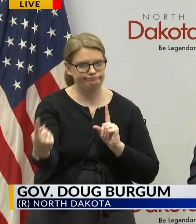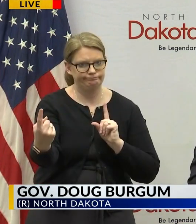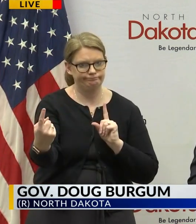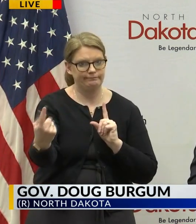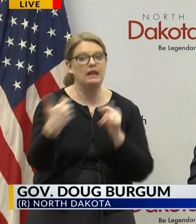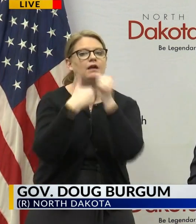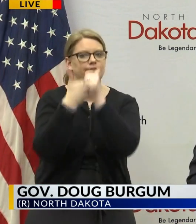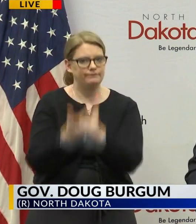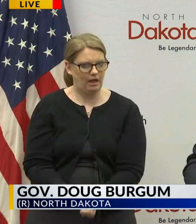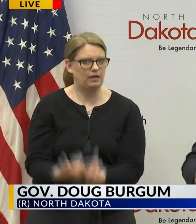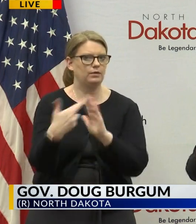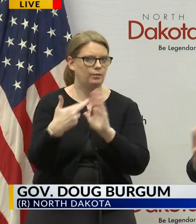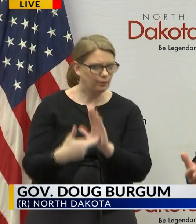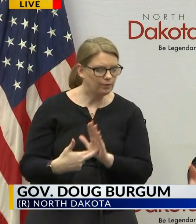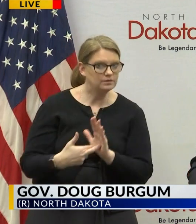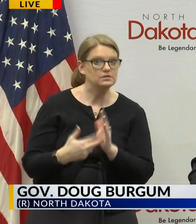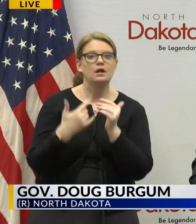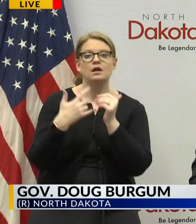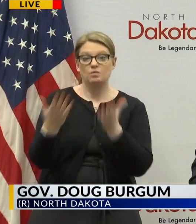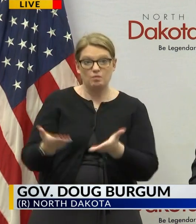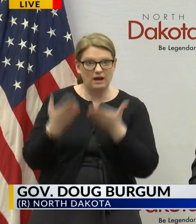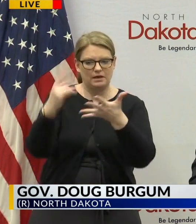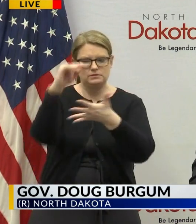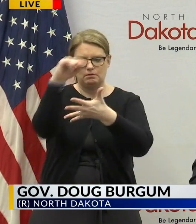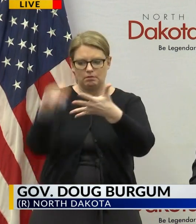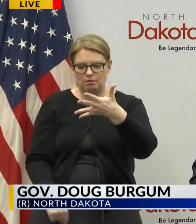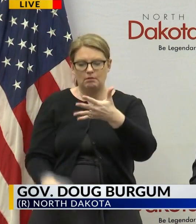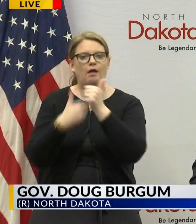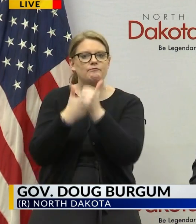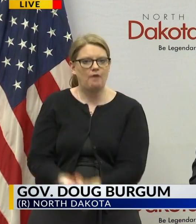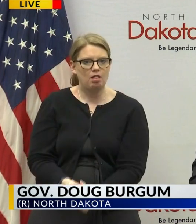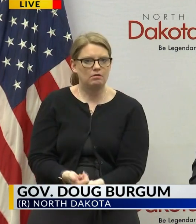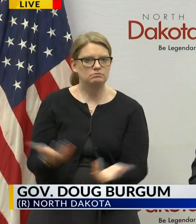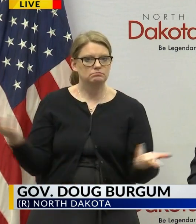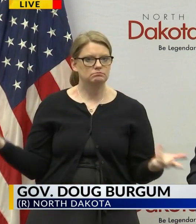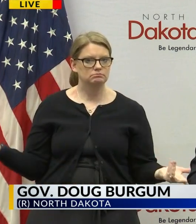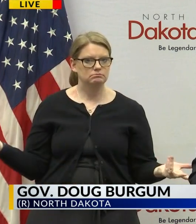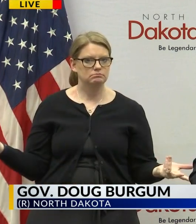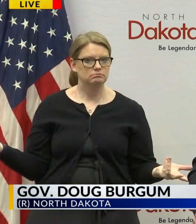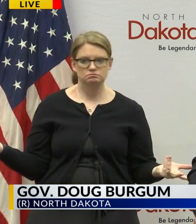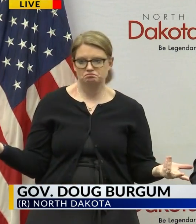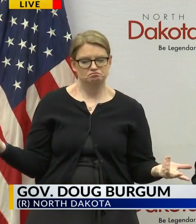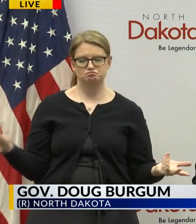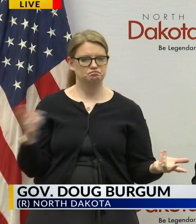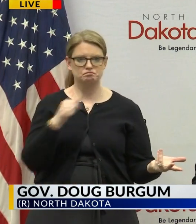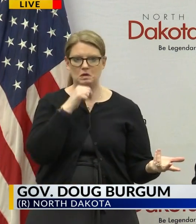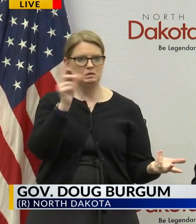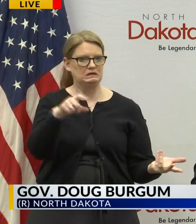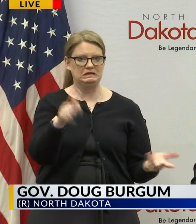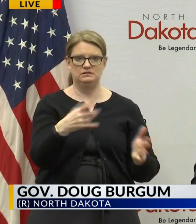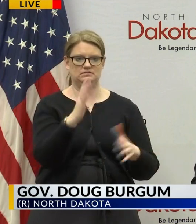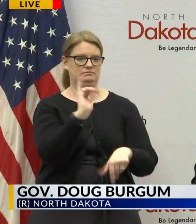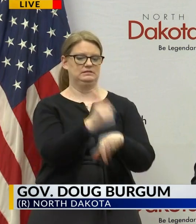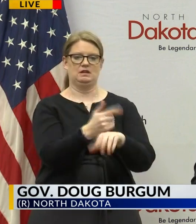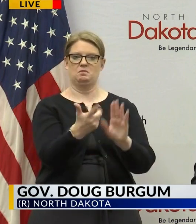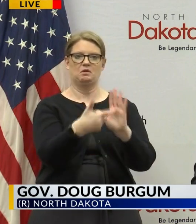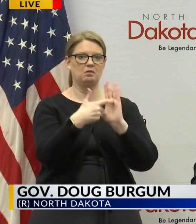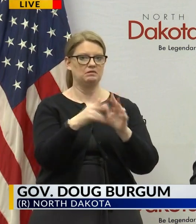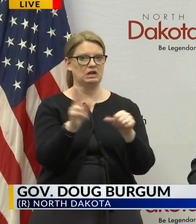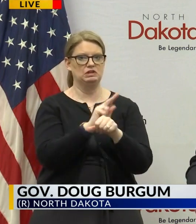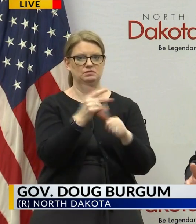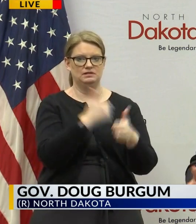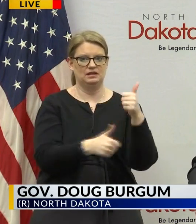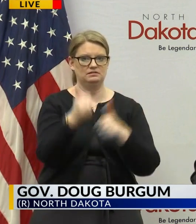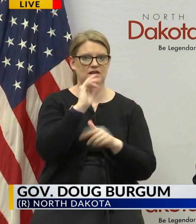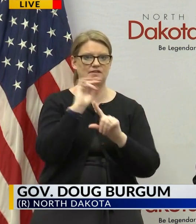doing all the recommendations that are we giving then we wouldn't need to we wouldn't need to put mandates or requirements or existing executive orders